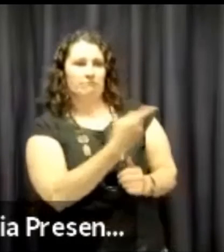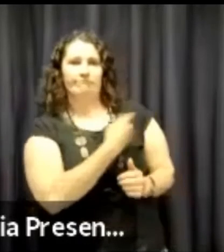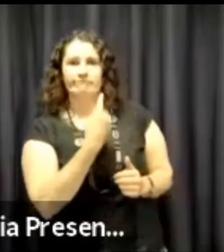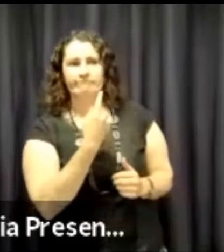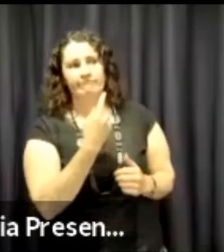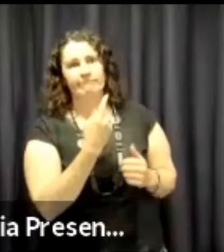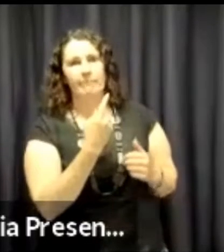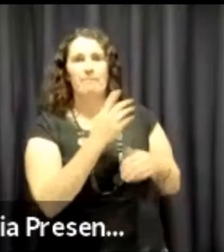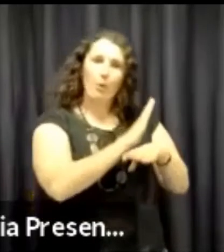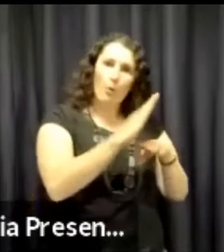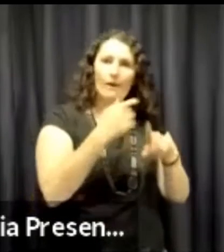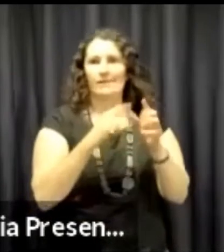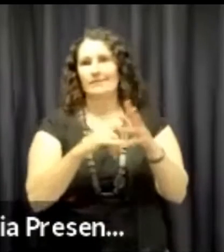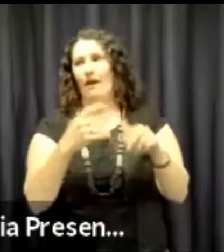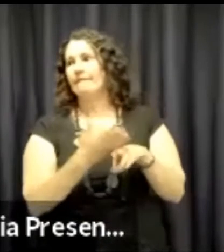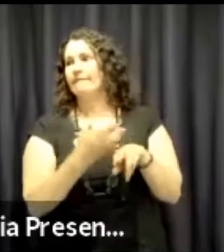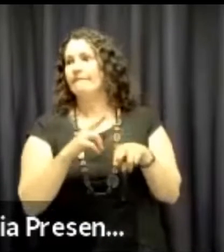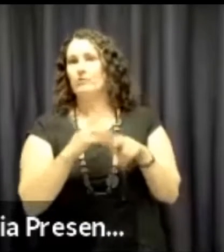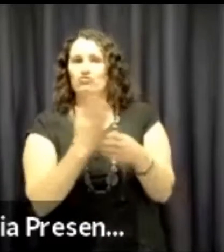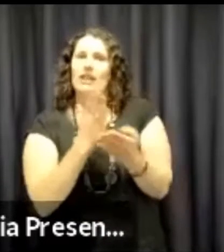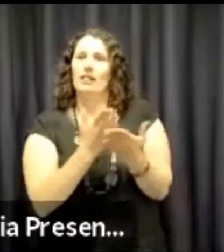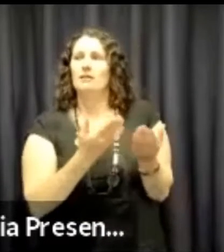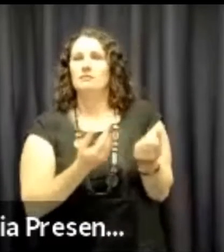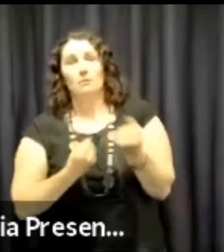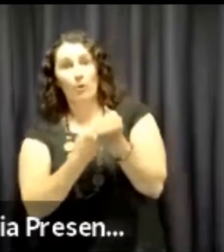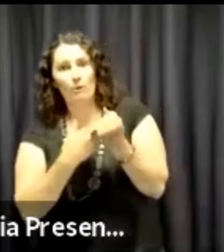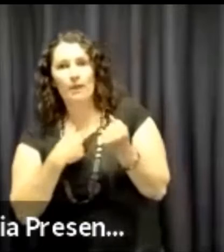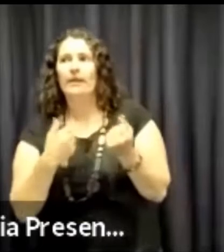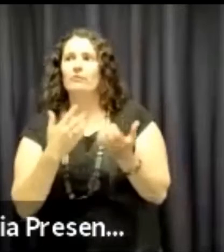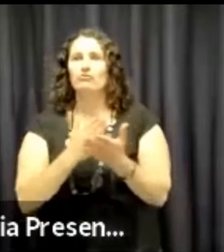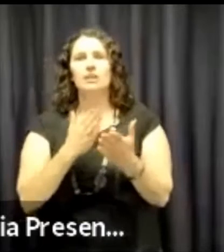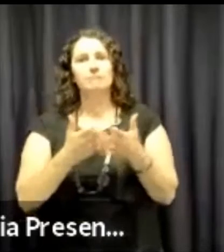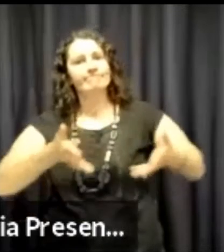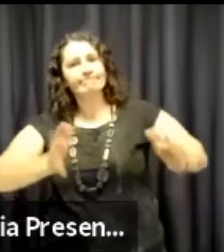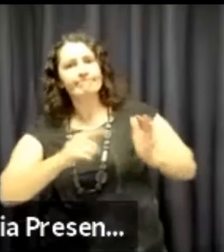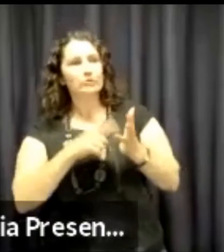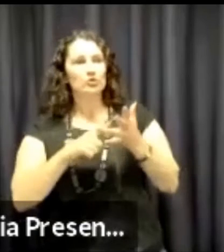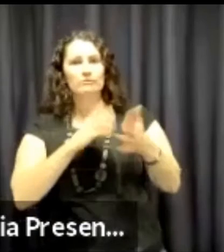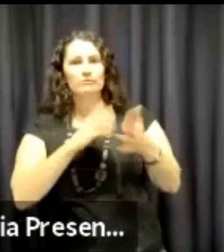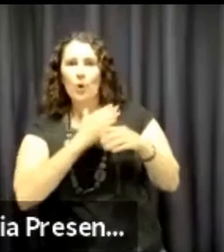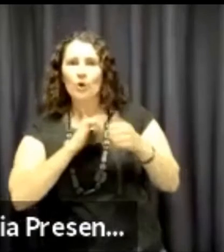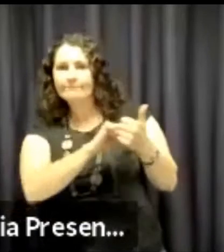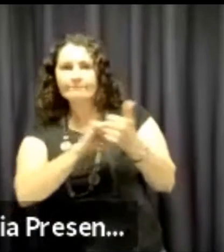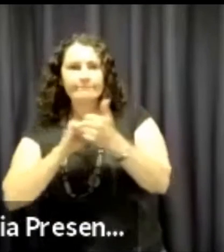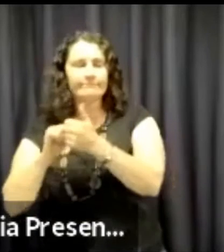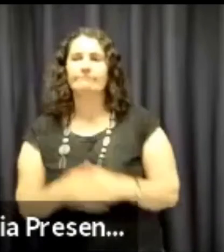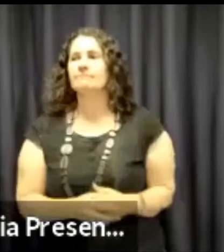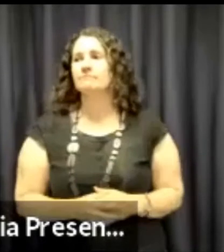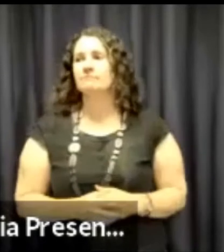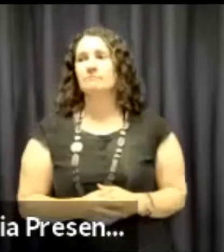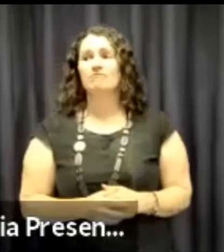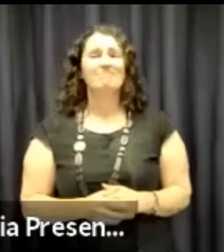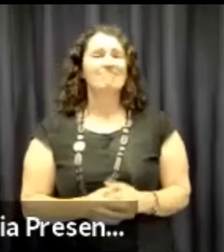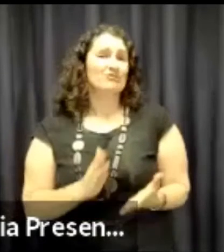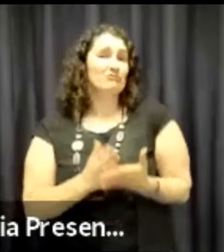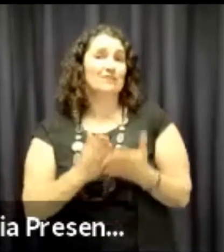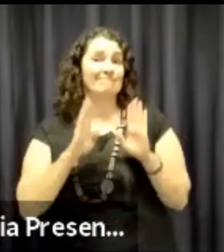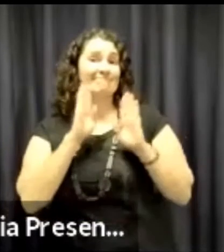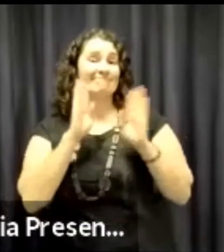When I came on board the organisation and staff supported me through this process and were willing to work with me from day